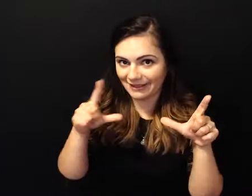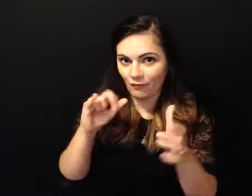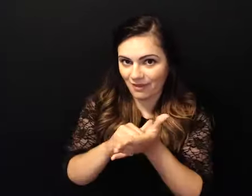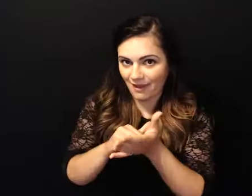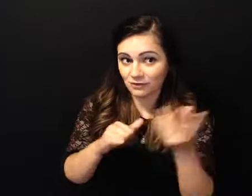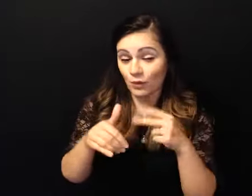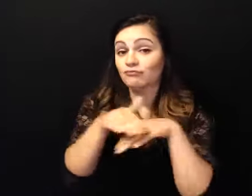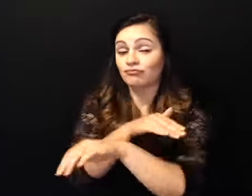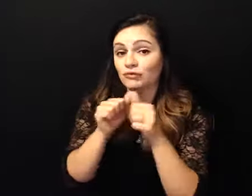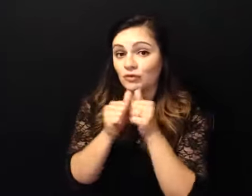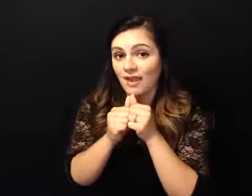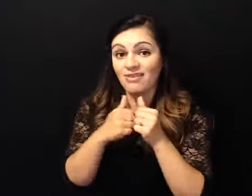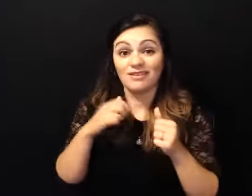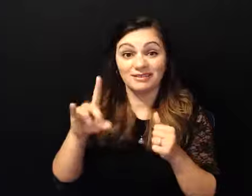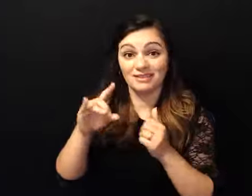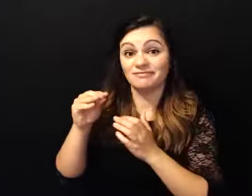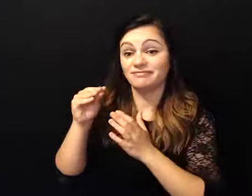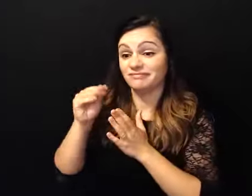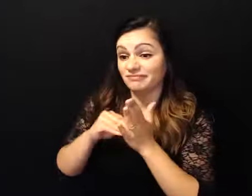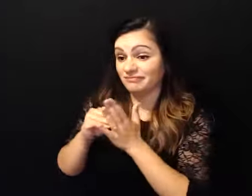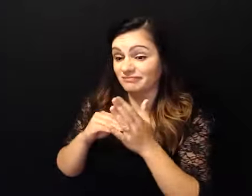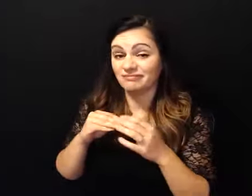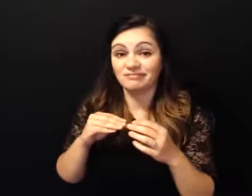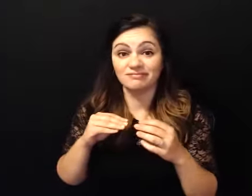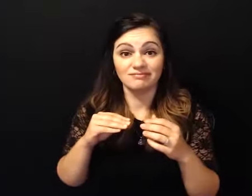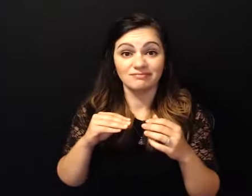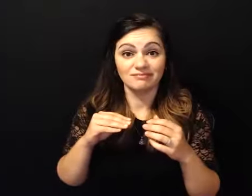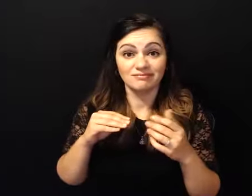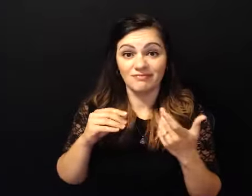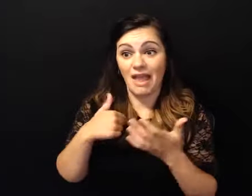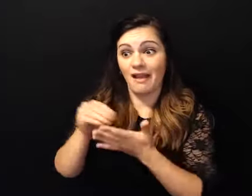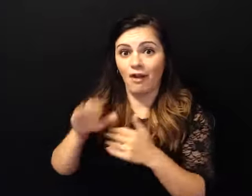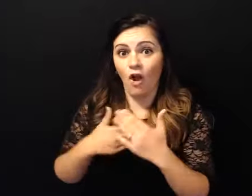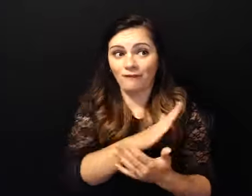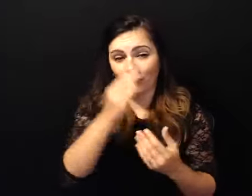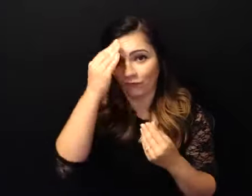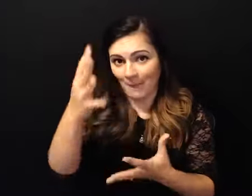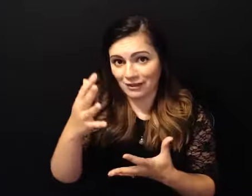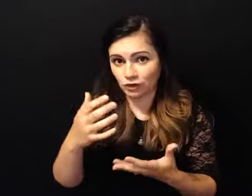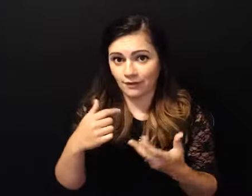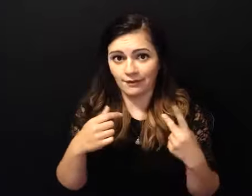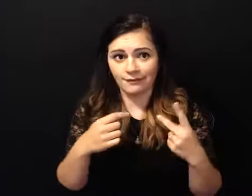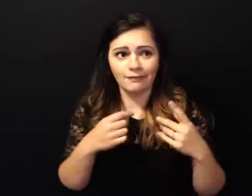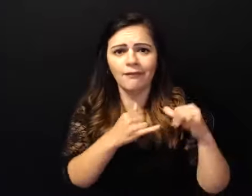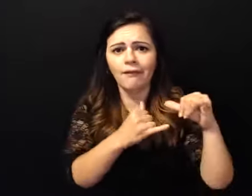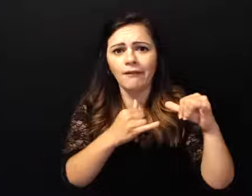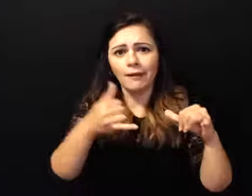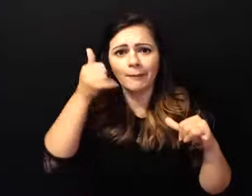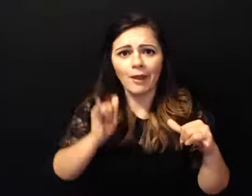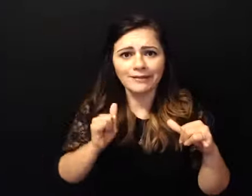down all of her information we looked really similar we both had long blonde hair and brown eyes she was a little bit taller than i was and she was old enough to drink and i put down all her